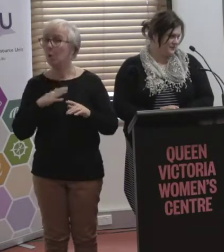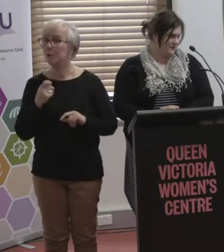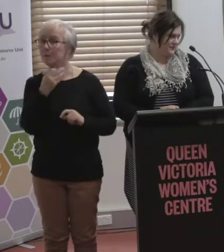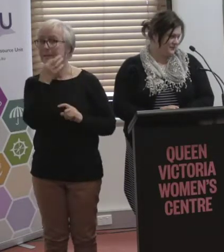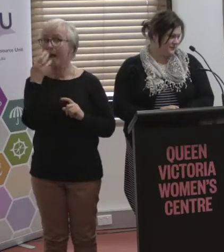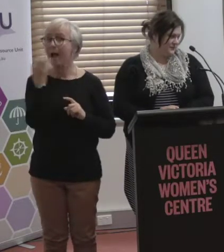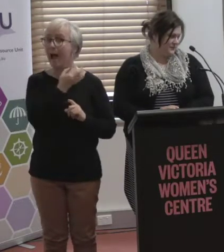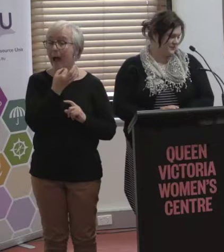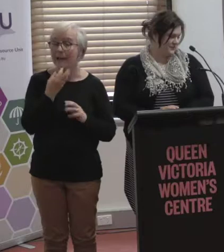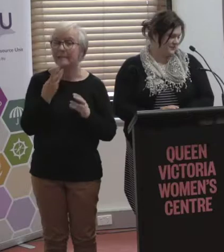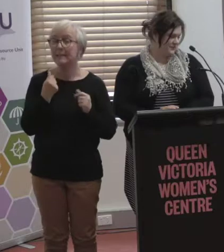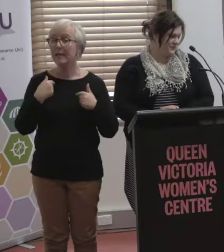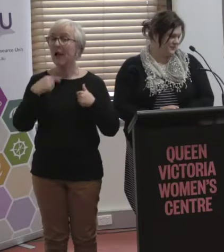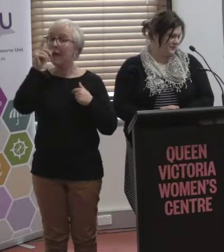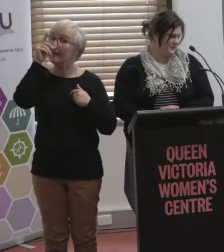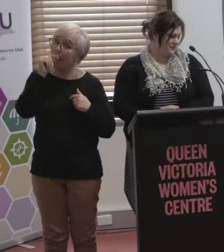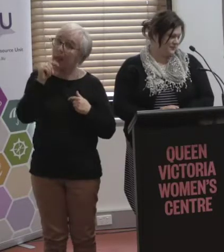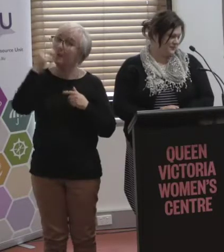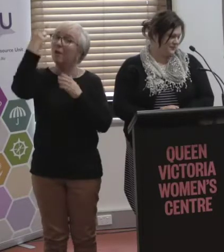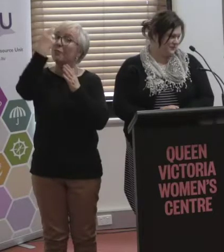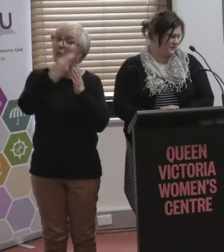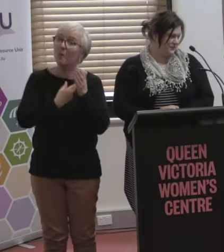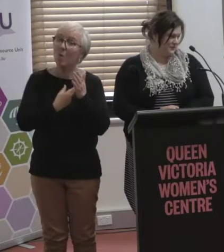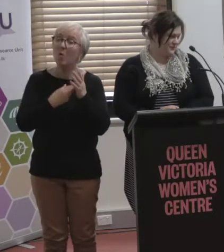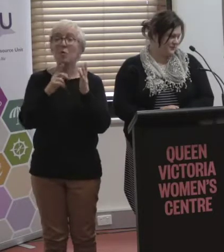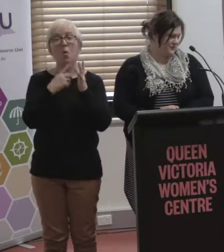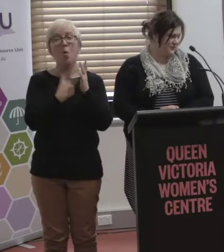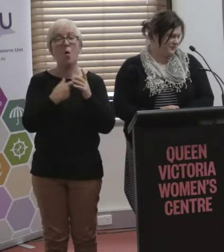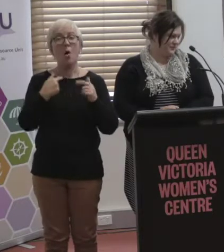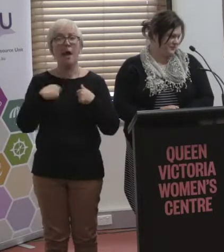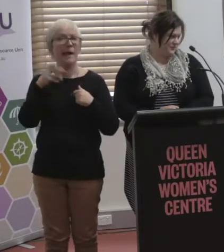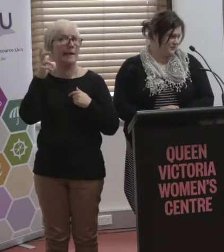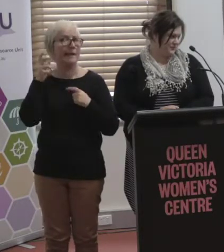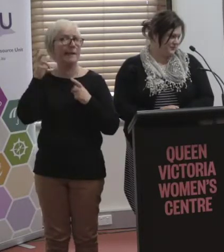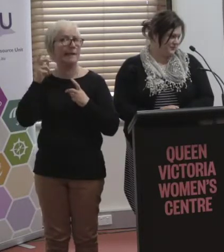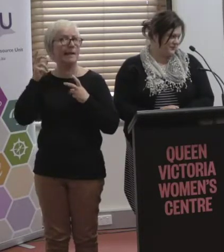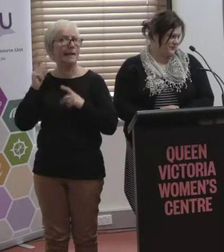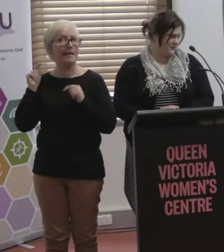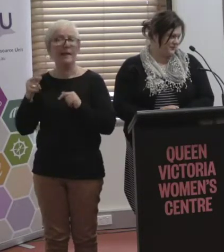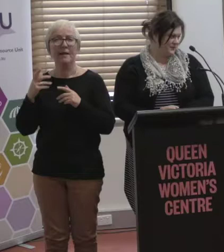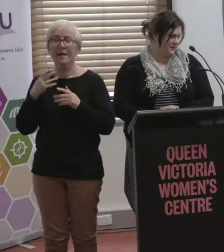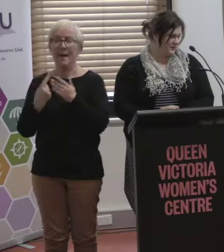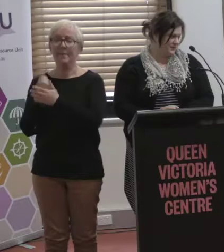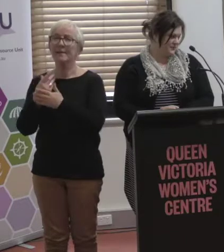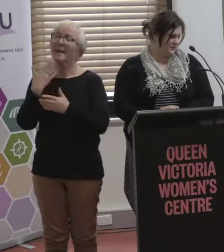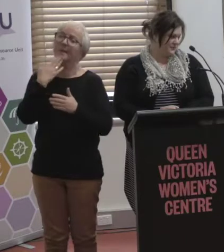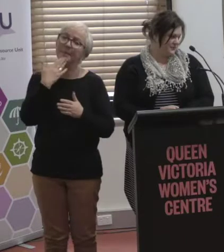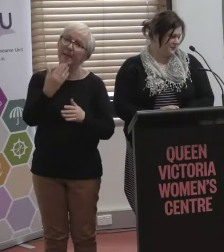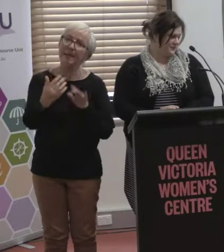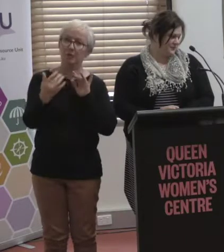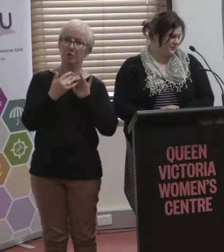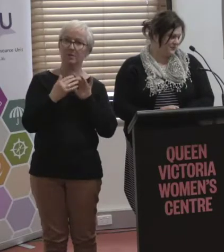question, is this something I can report or I'm hearing this happening anecdotally, please contact us. We need to know about it.